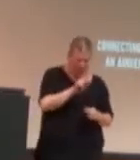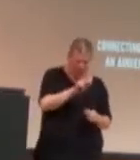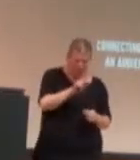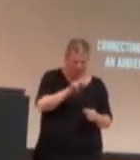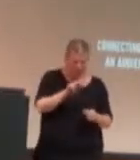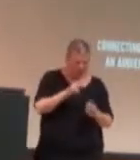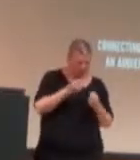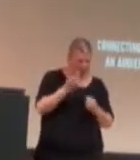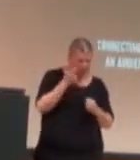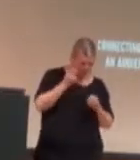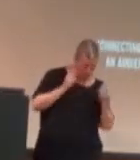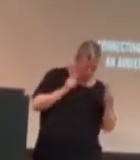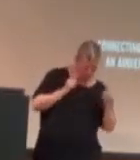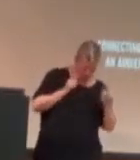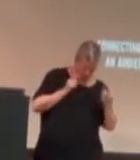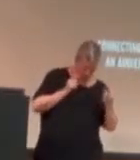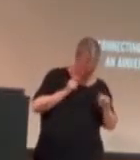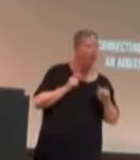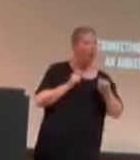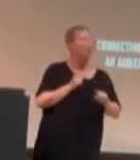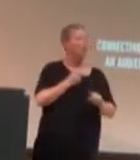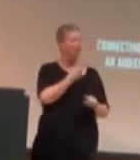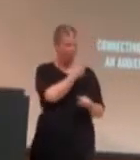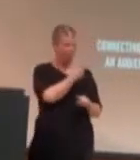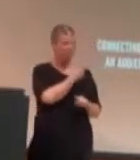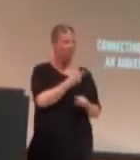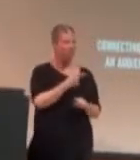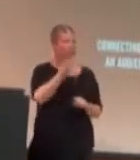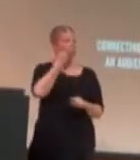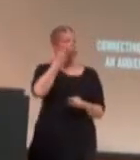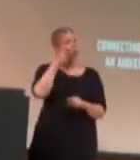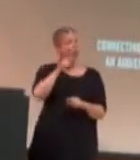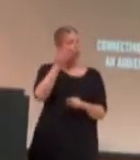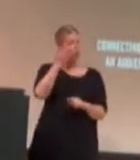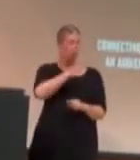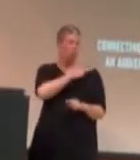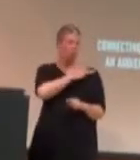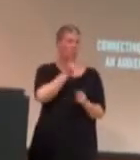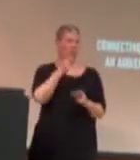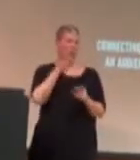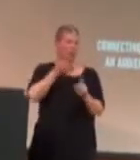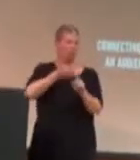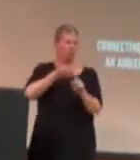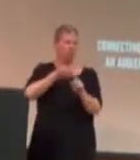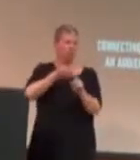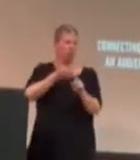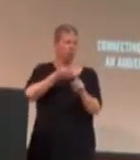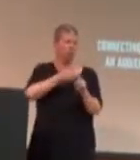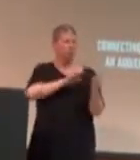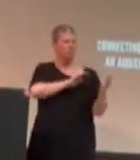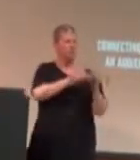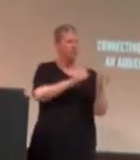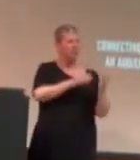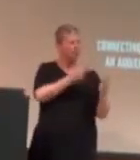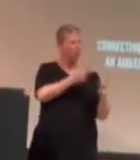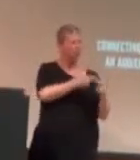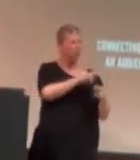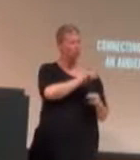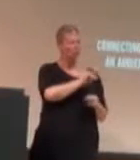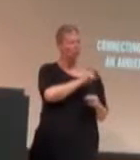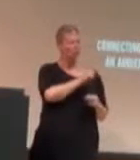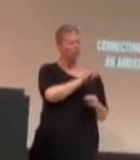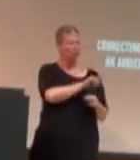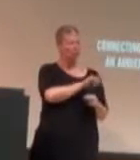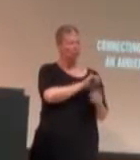Um, okay. Um, it is a highly recognized platform compared to the asexuality network. Um,